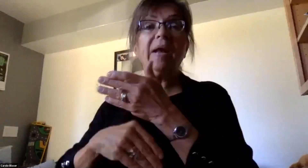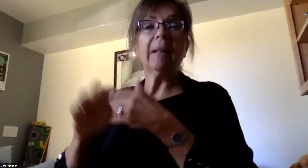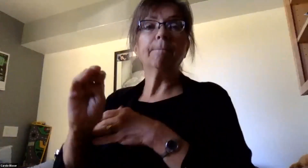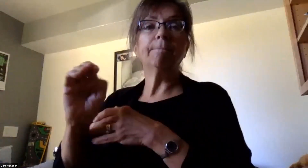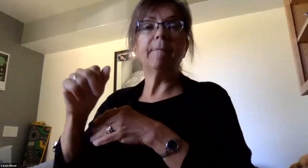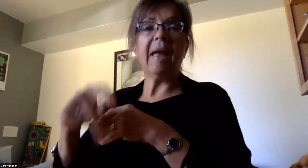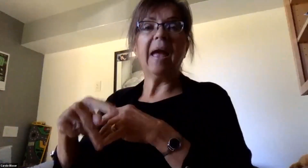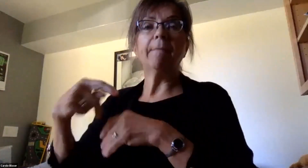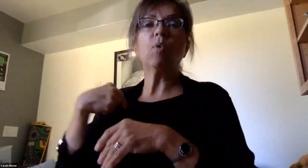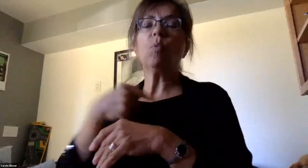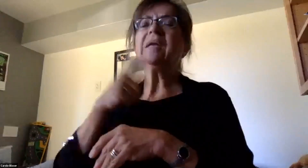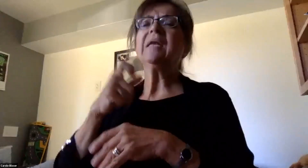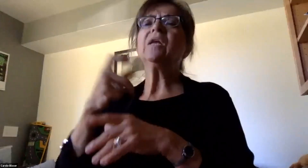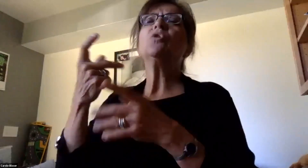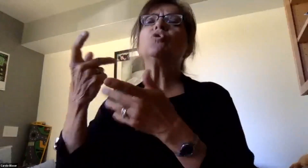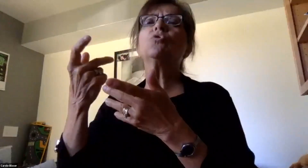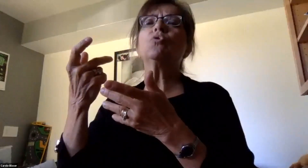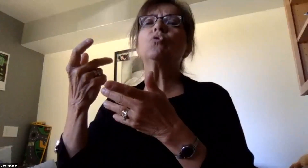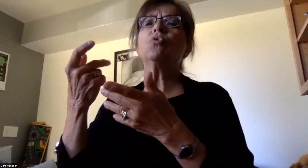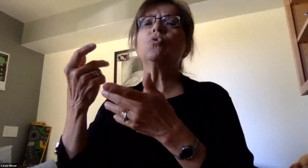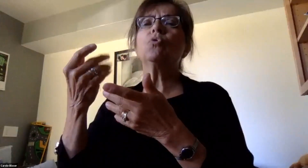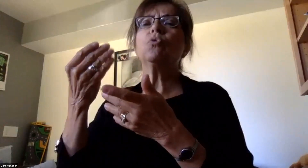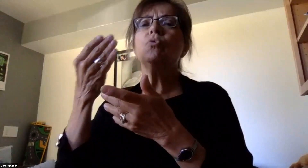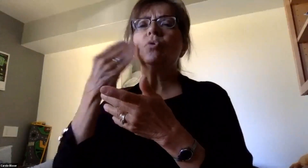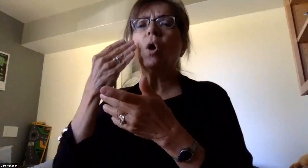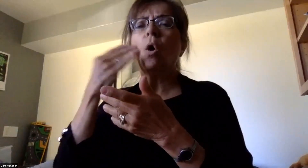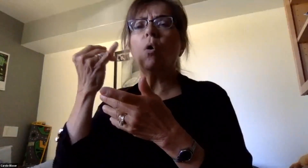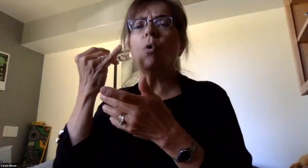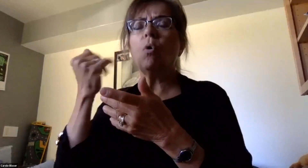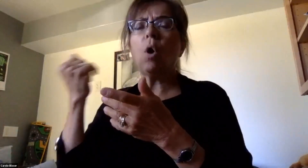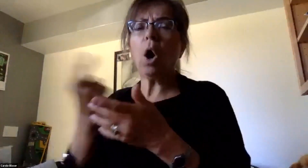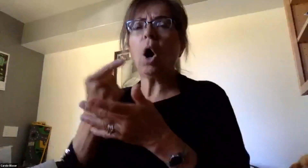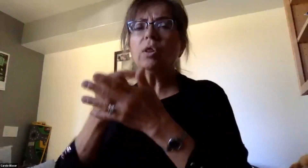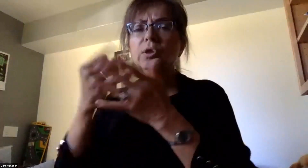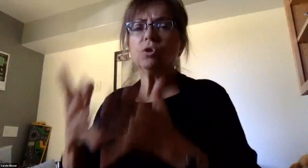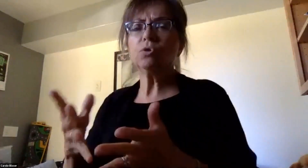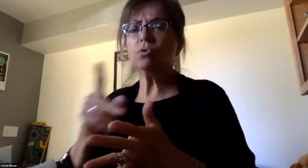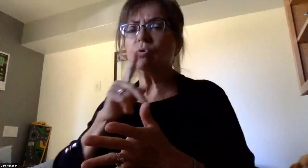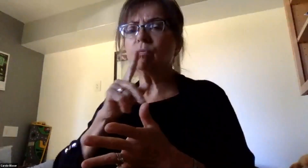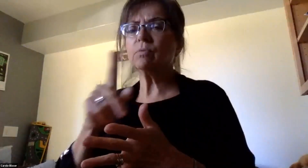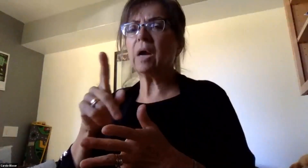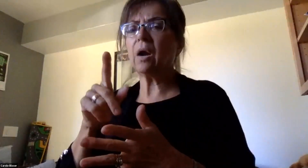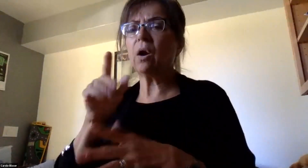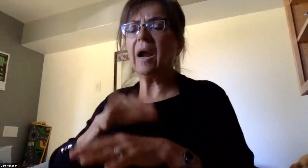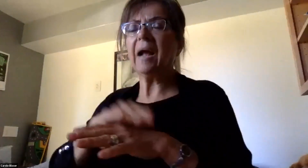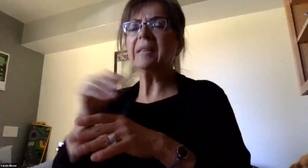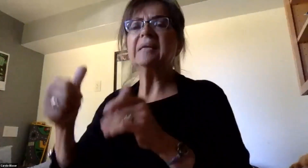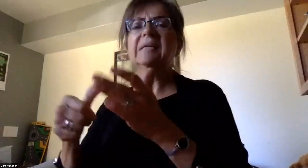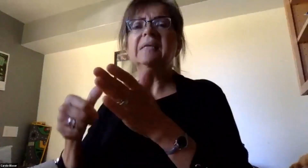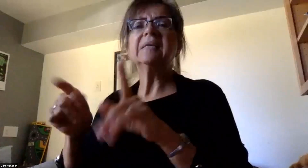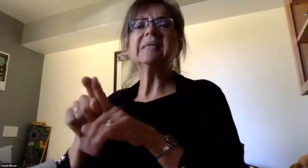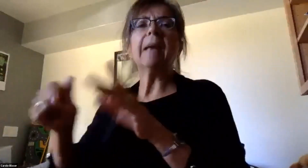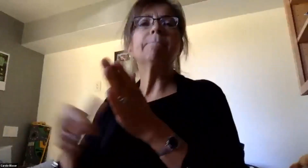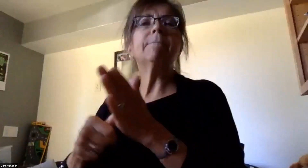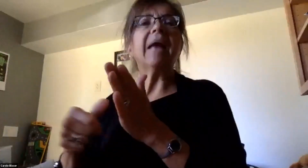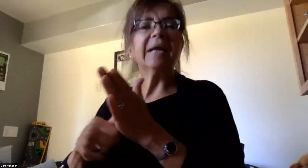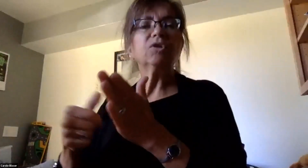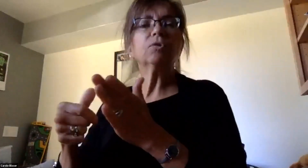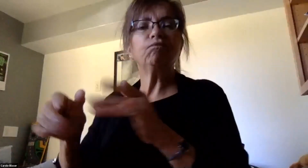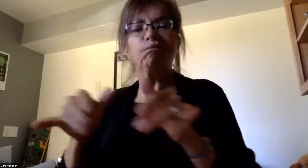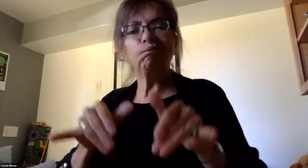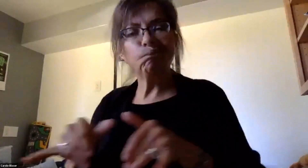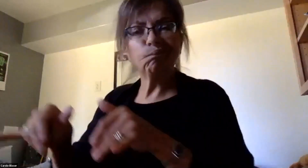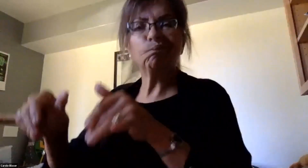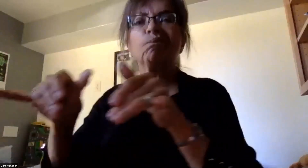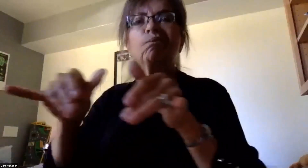ensure that all of our students are on the same page based on the information, the content that they receive. And so although